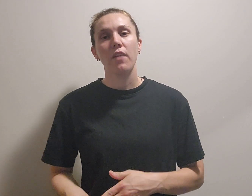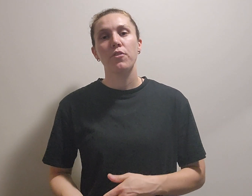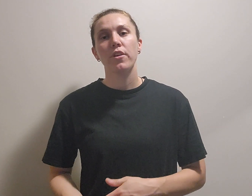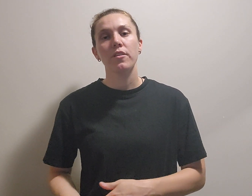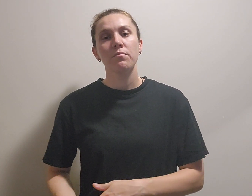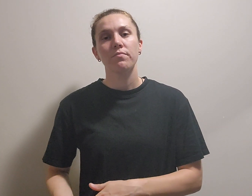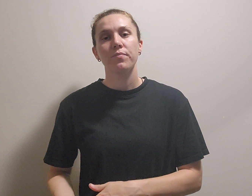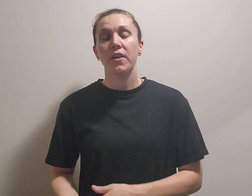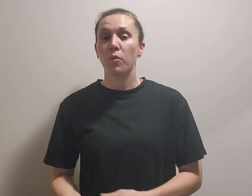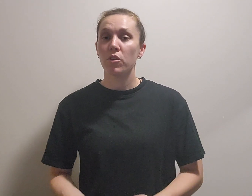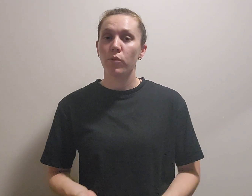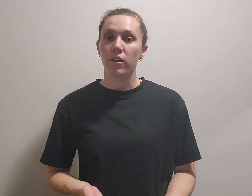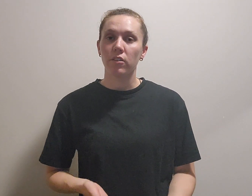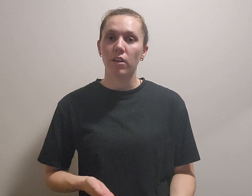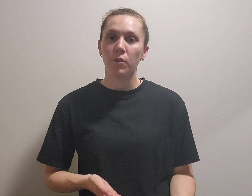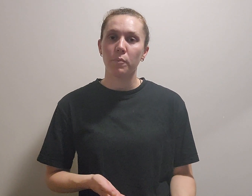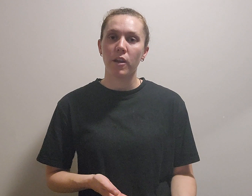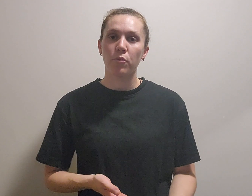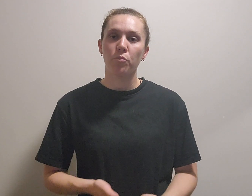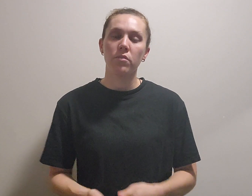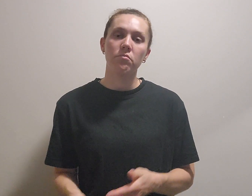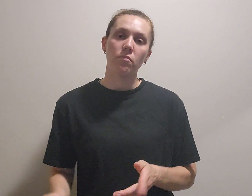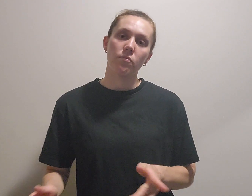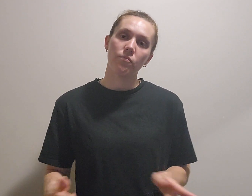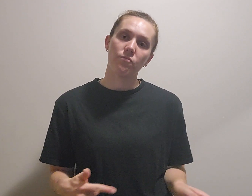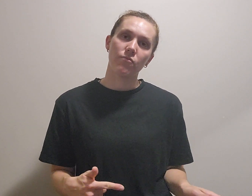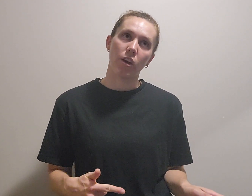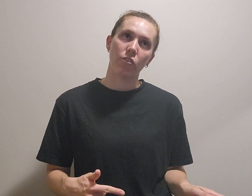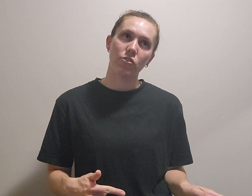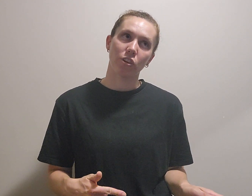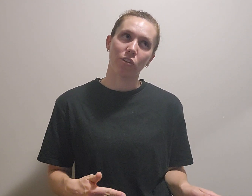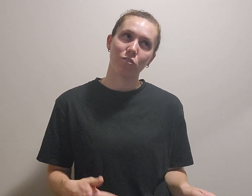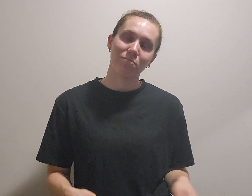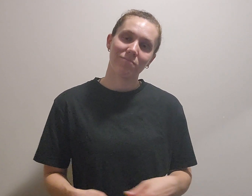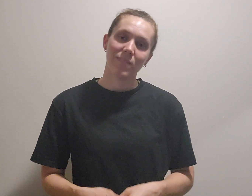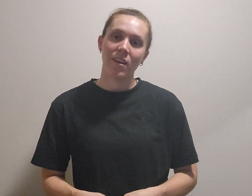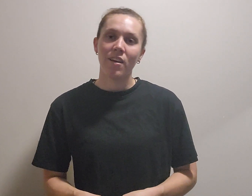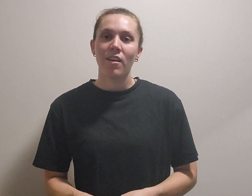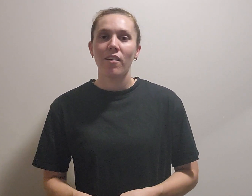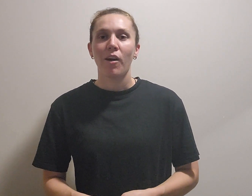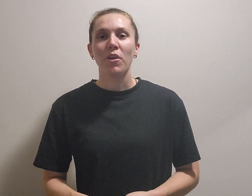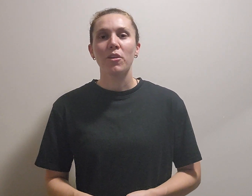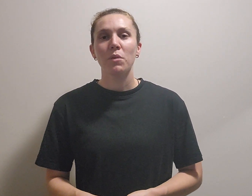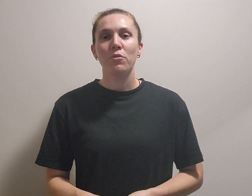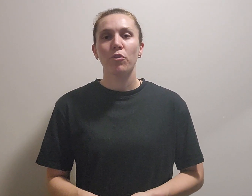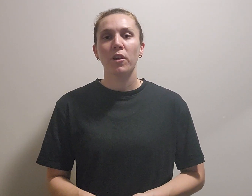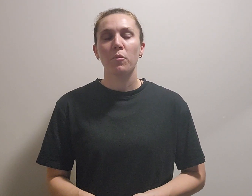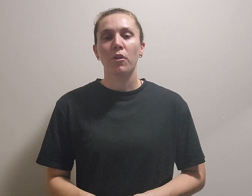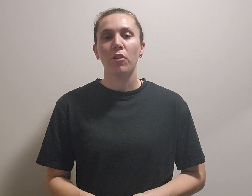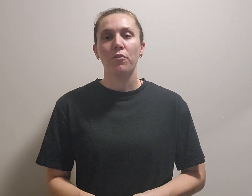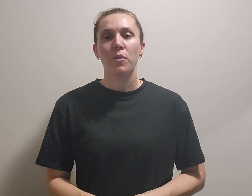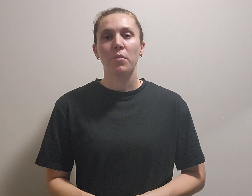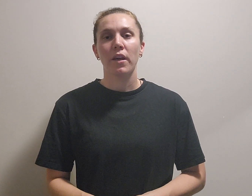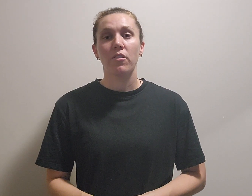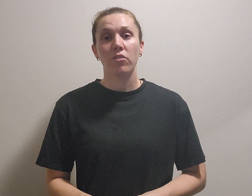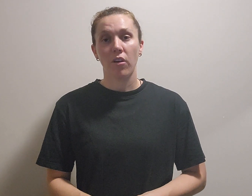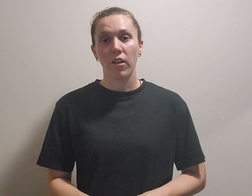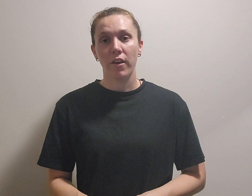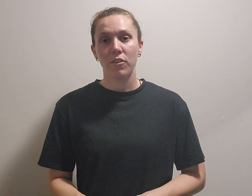avid reader and I'm a new actor coming up out of Brisbane via the Sunshine Coast. I'm going to be performing a monologue from the play Skylight